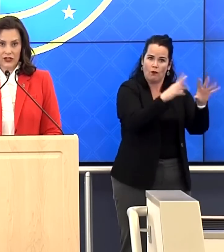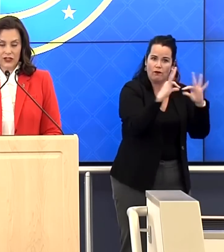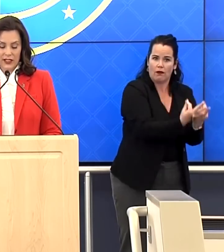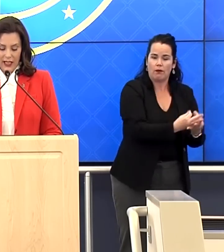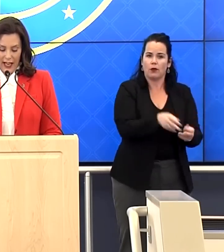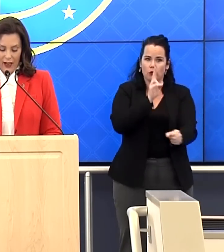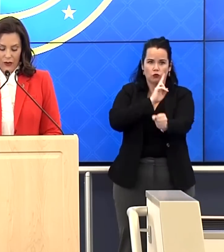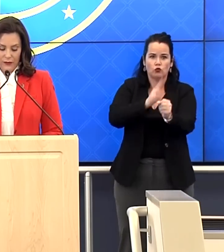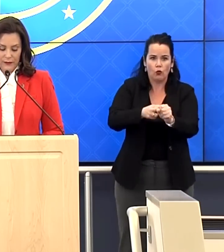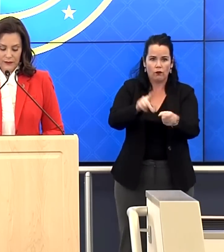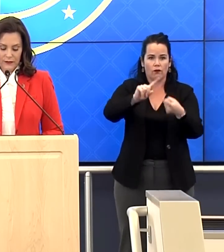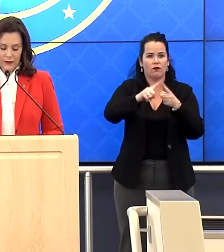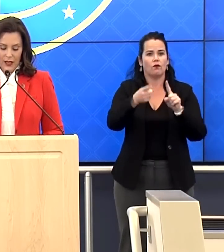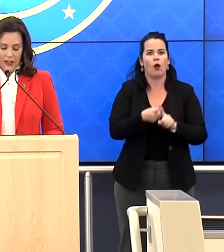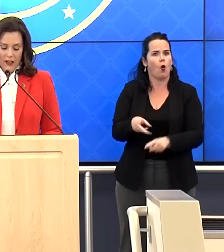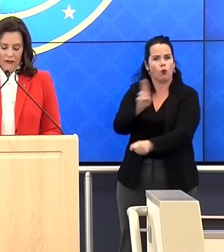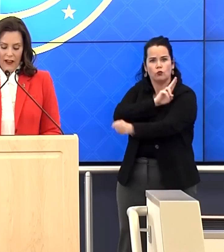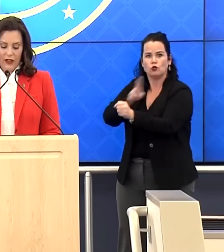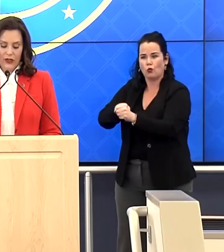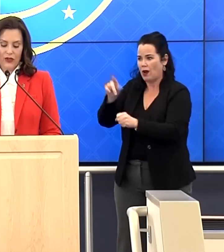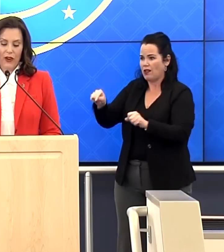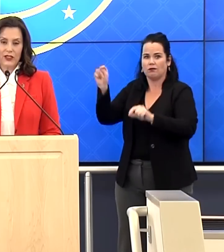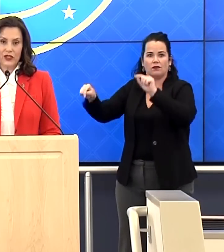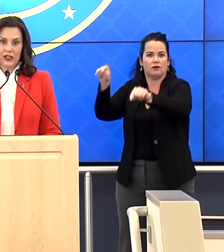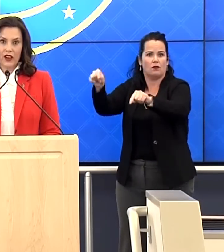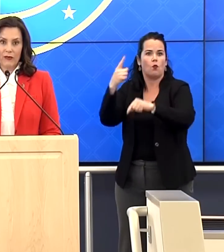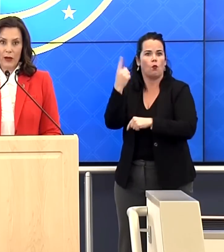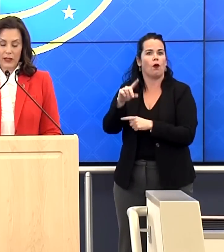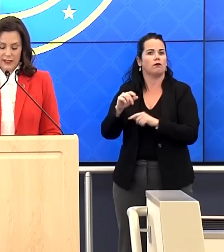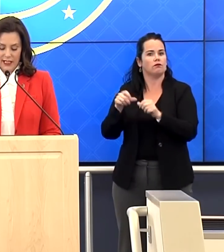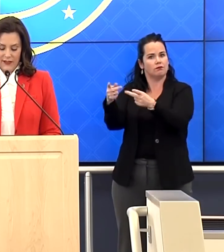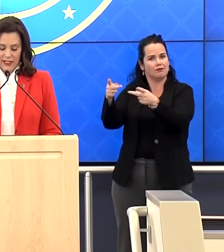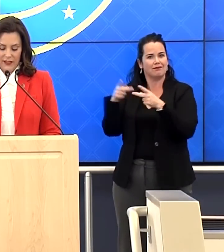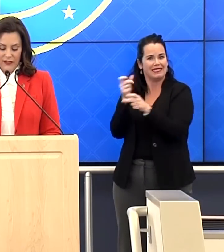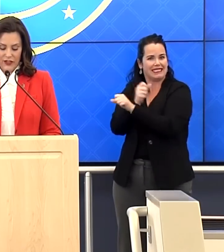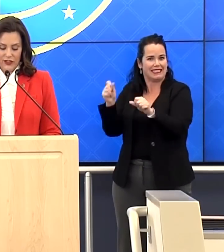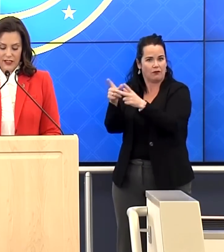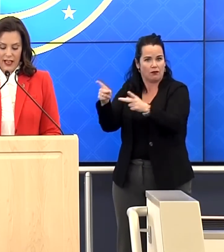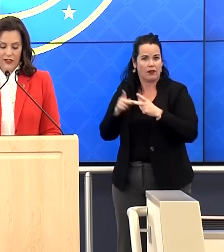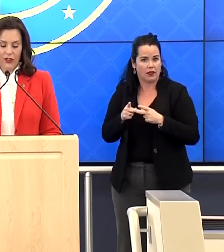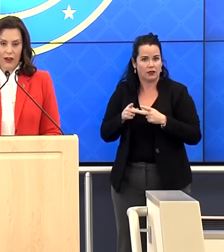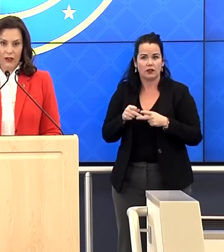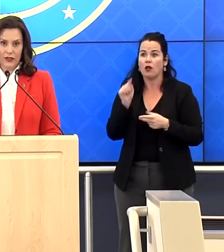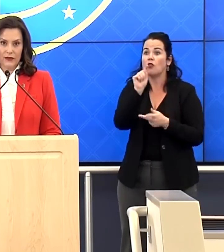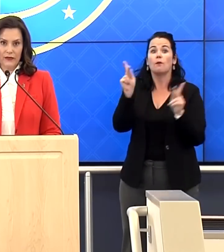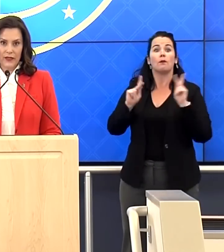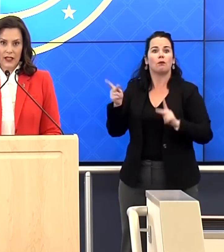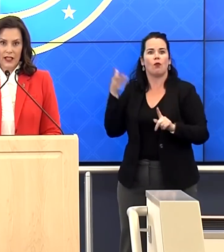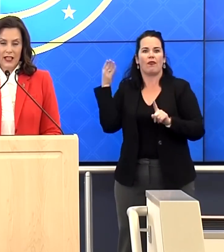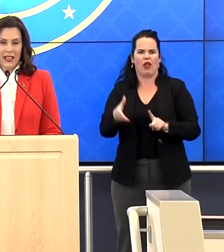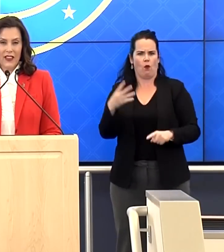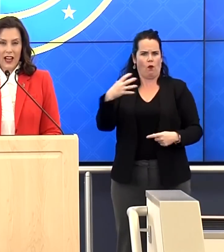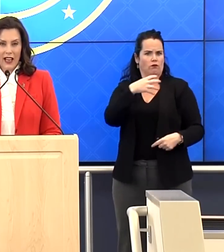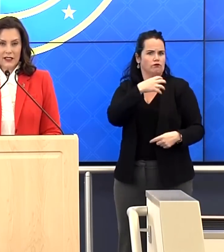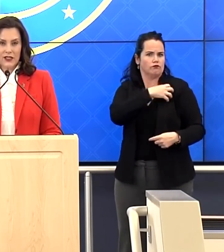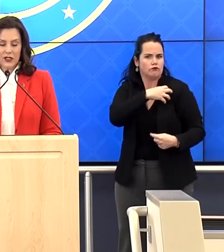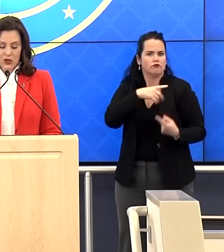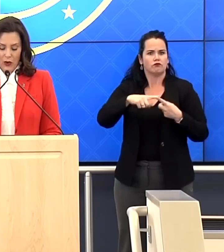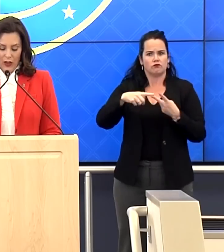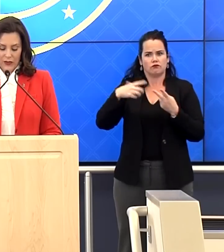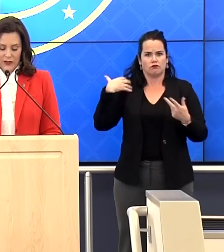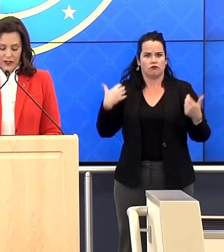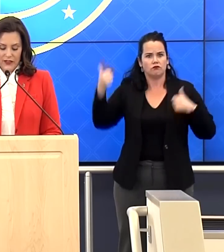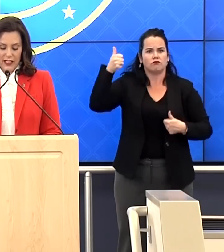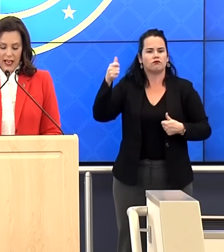shelters now. Follow the direction of public safety officials on the ground. In the next